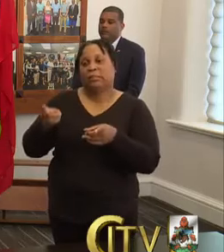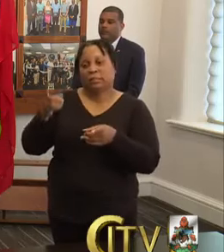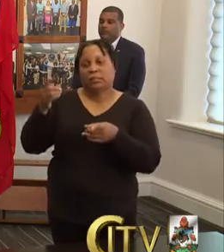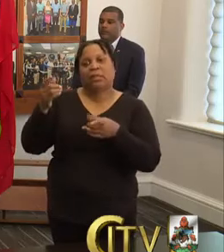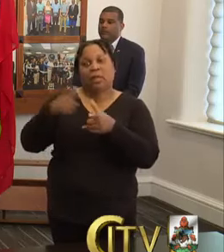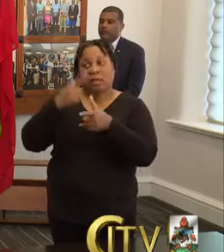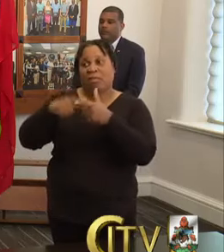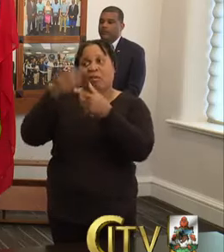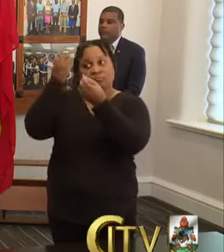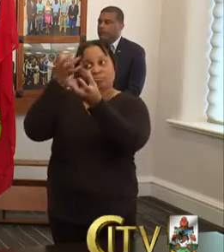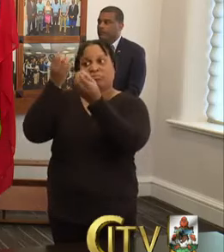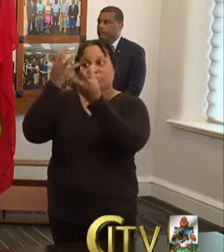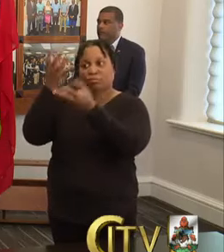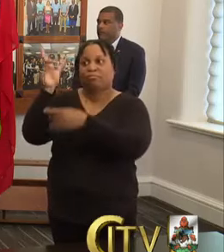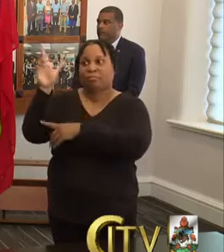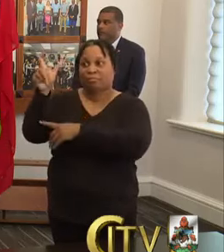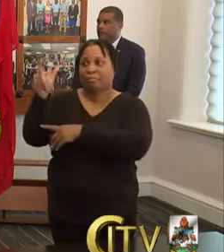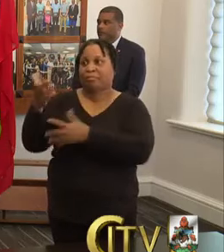to update after that.